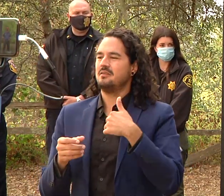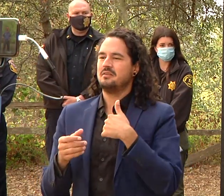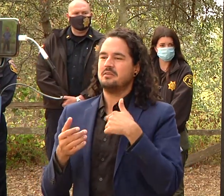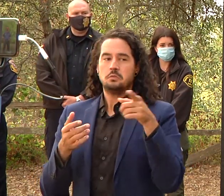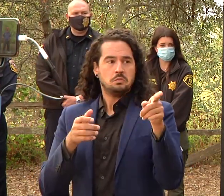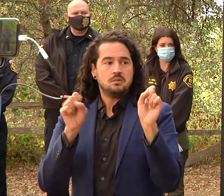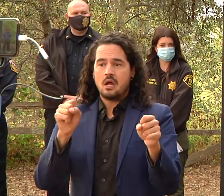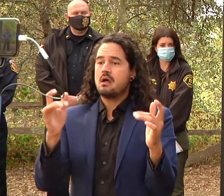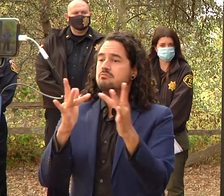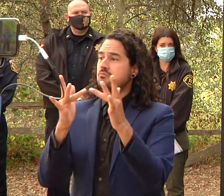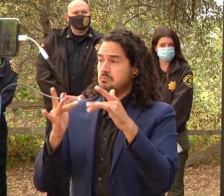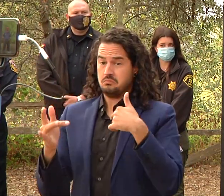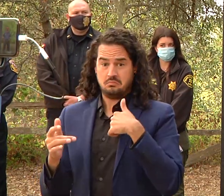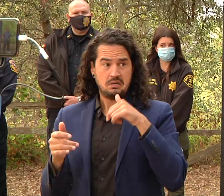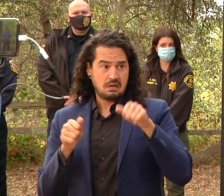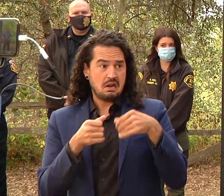information